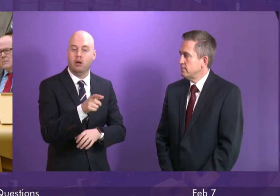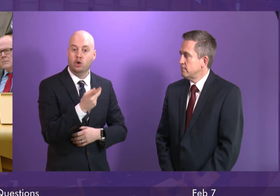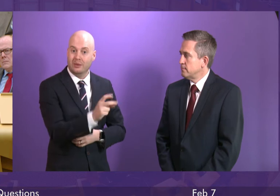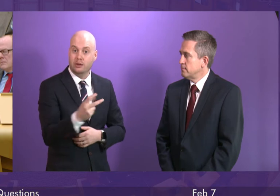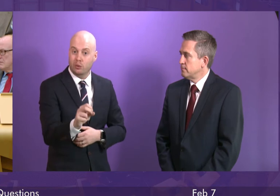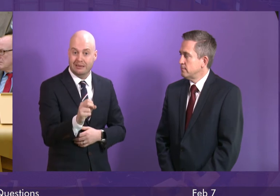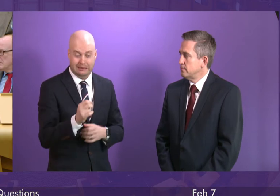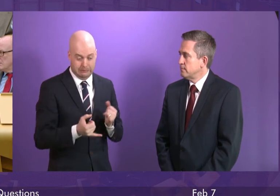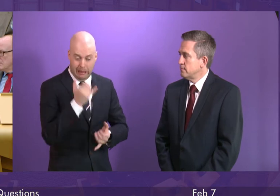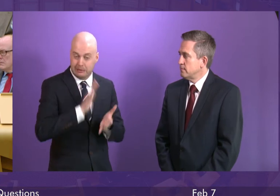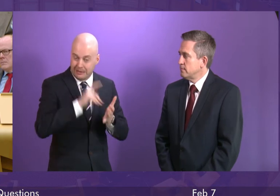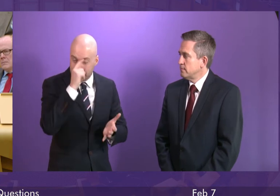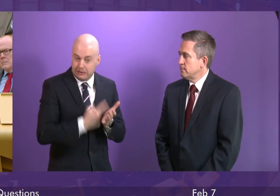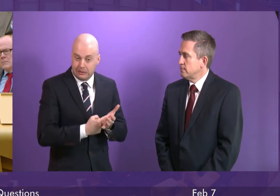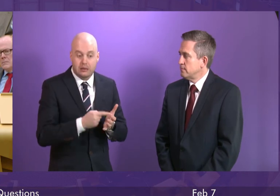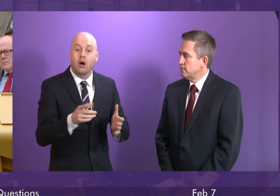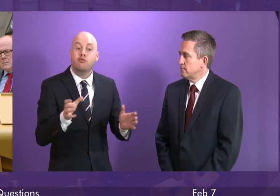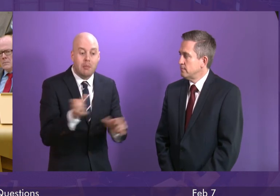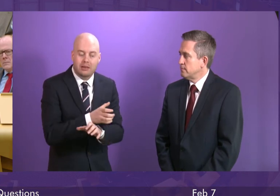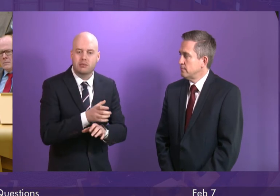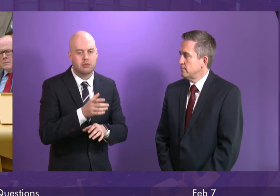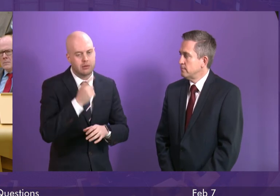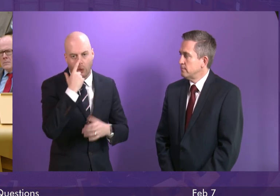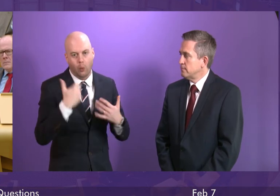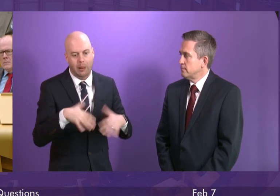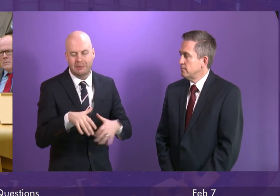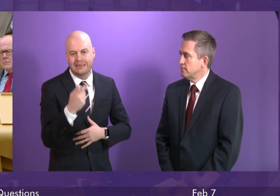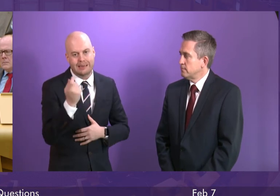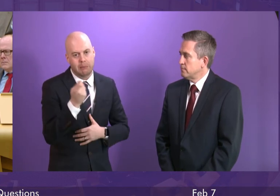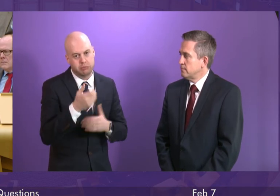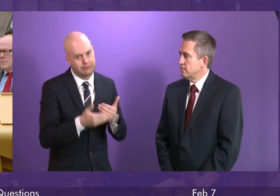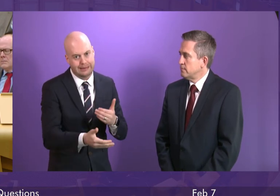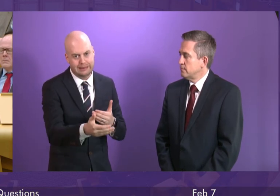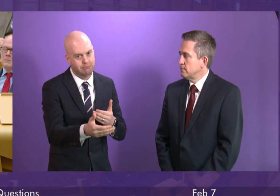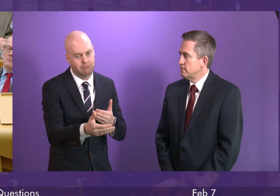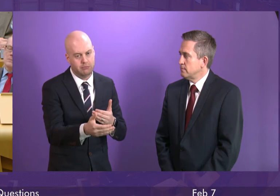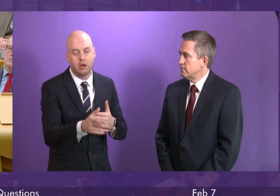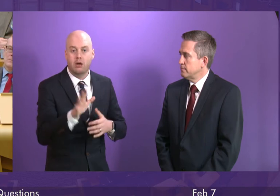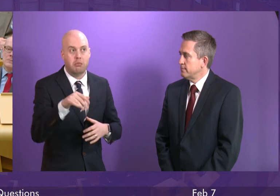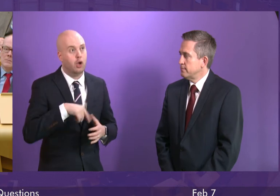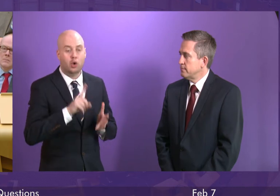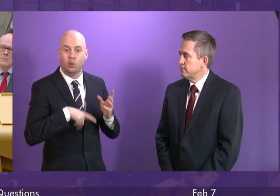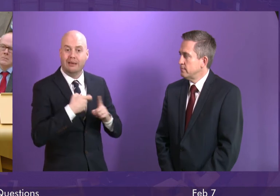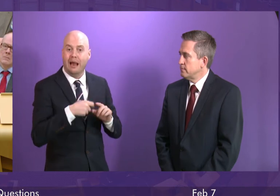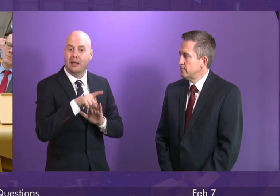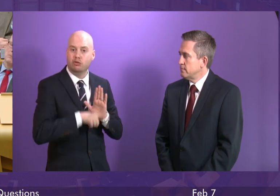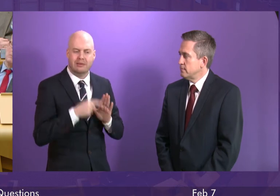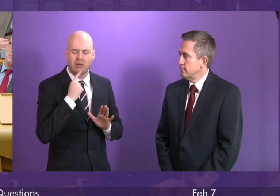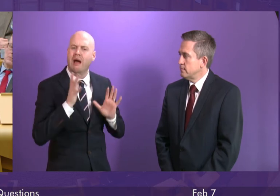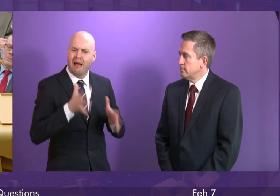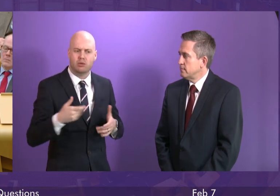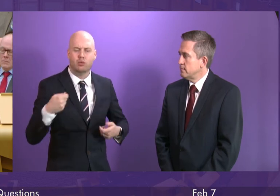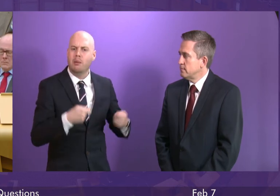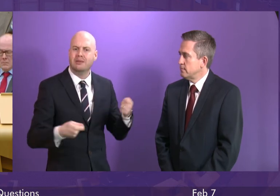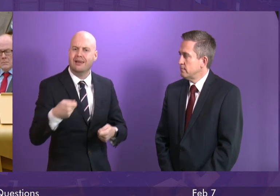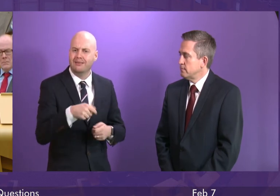be a temporary measure. And under the current United Kingdom legislation, the requirement to tender the franchise would still remain, which then